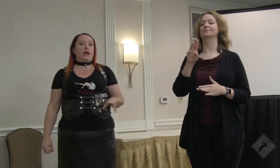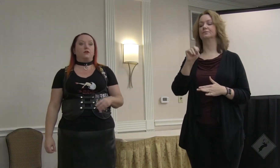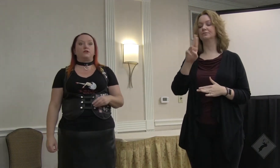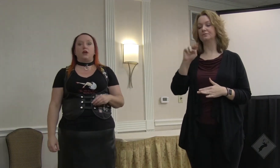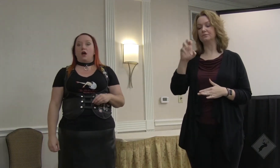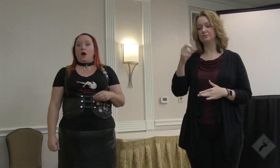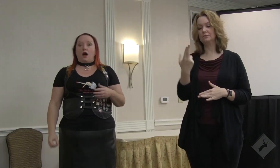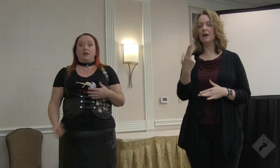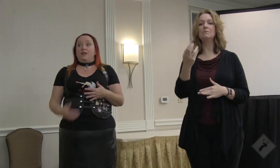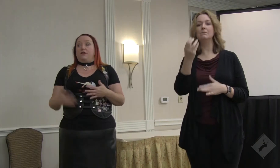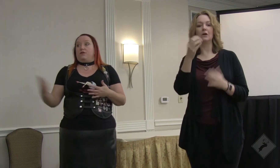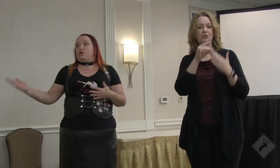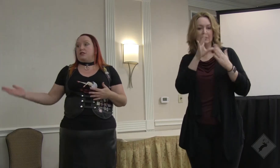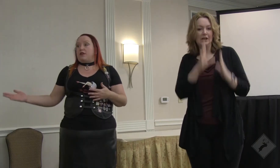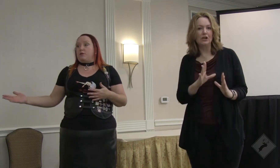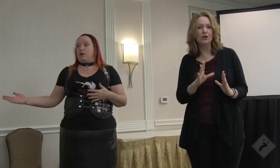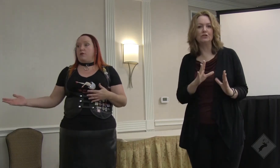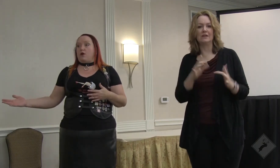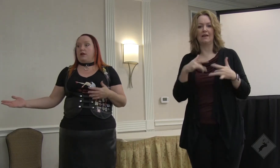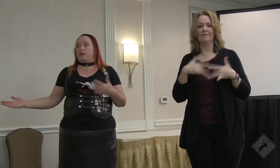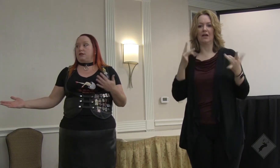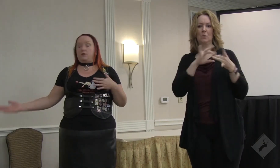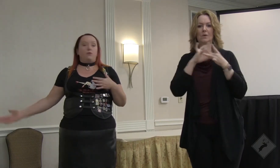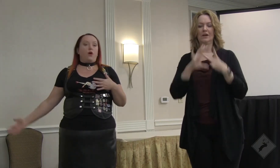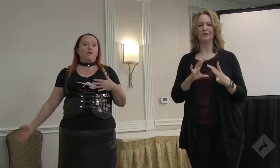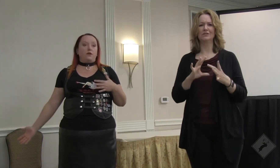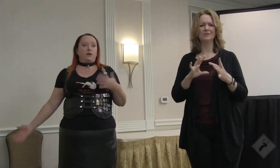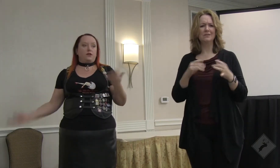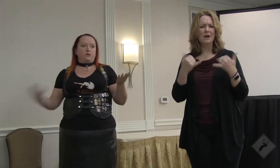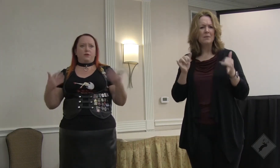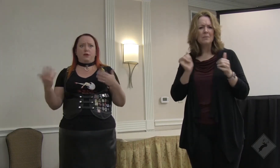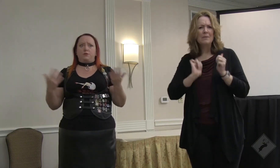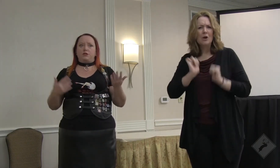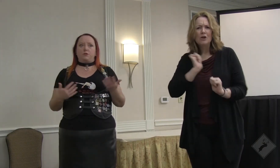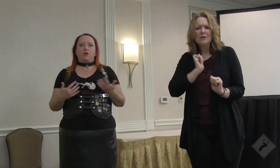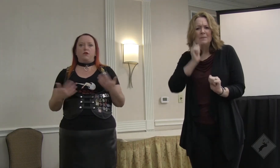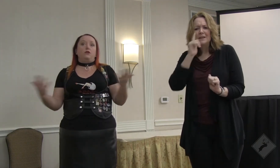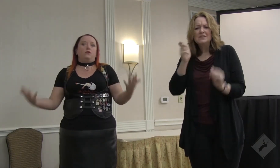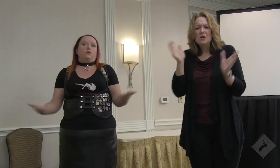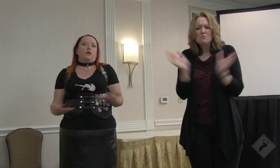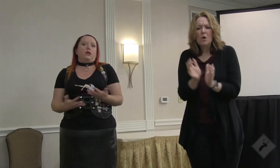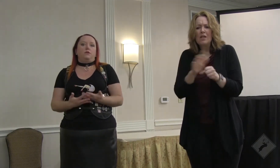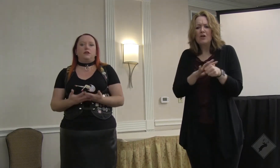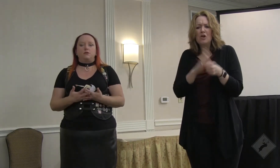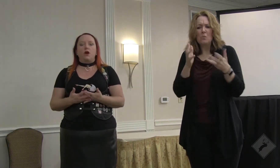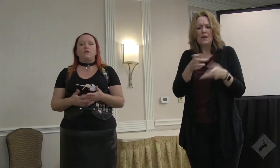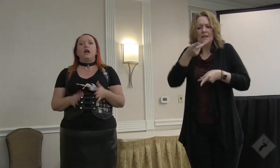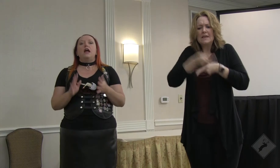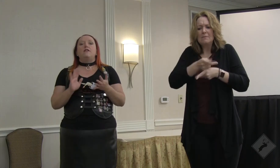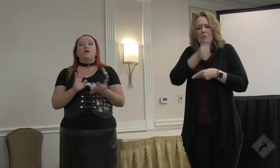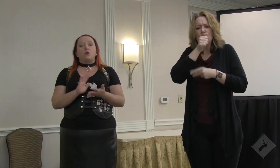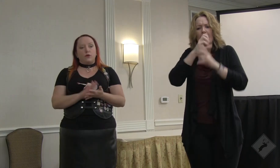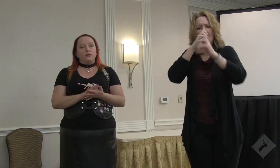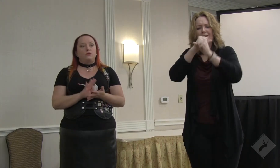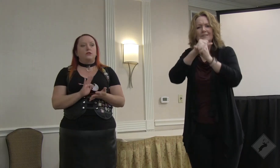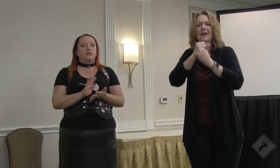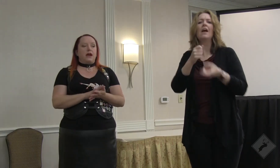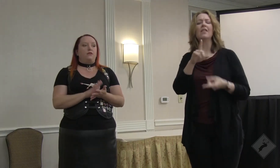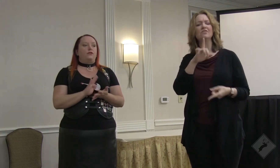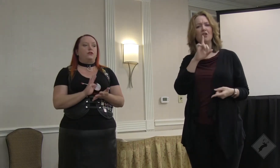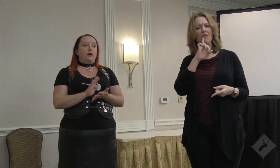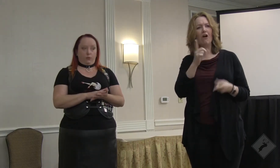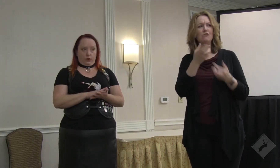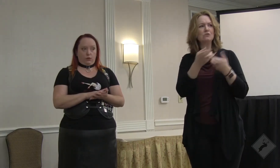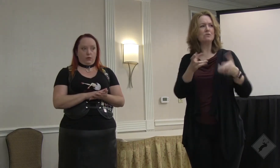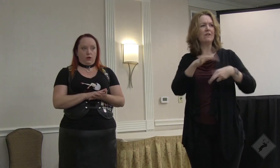coordinators. Even if you're just having play parties, you know, in private because you're in a much, much smaller venue and you want to keep things private, there are resources